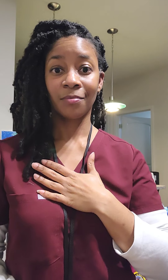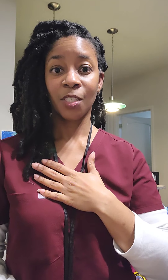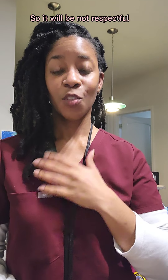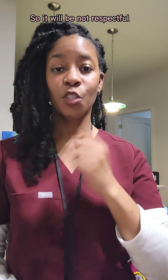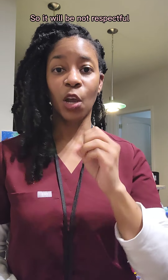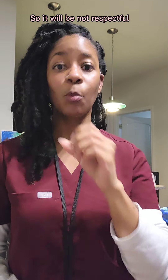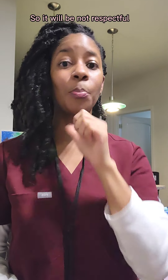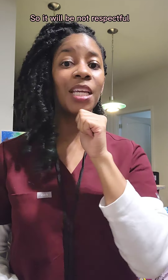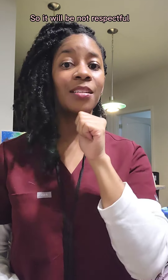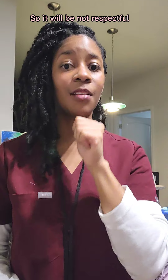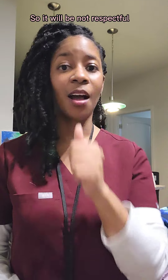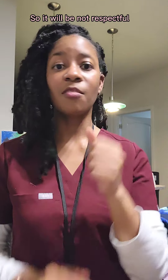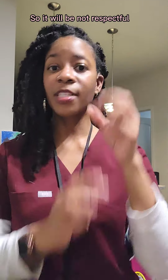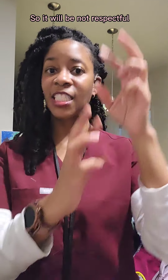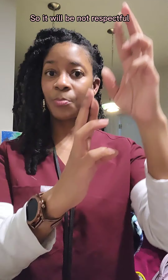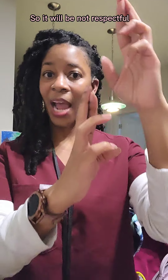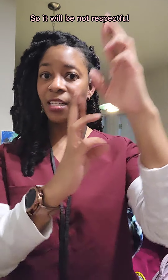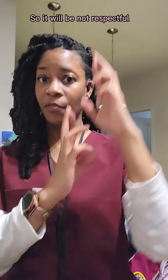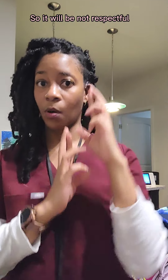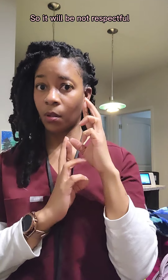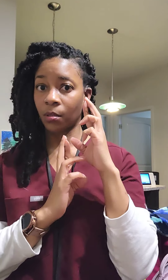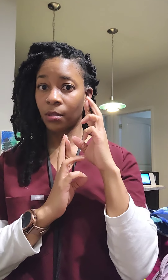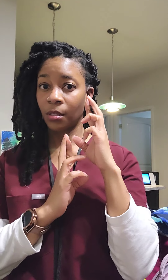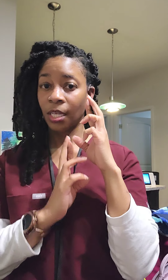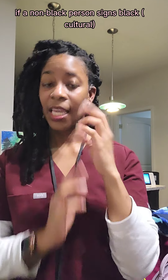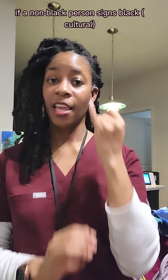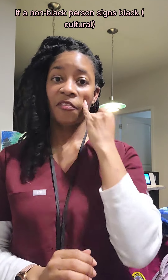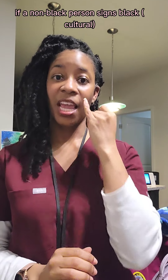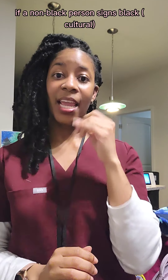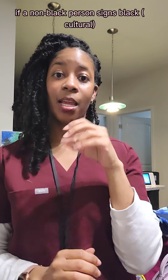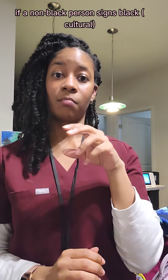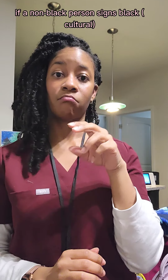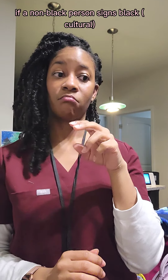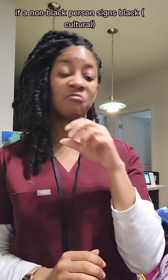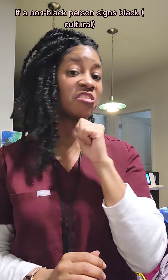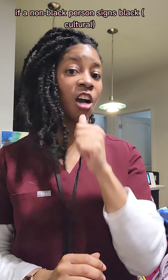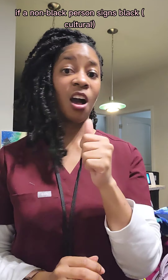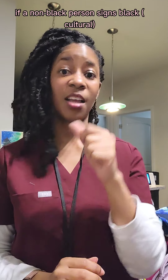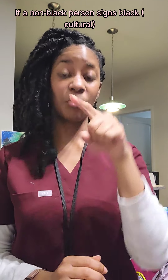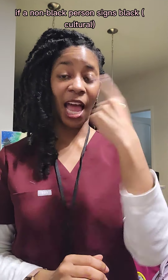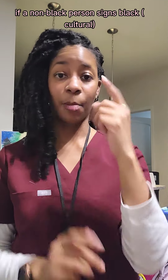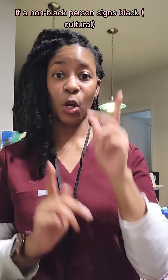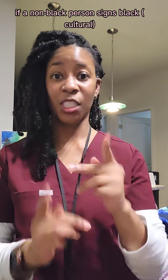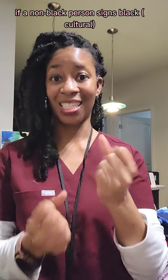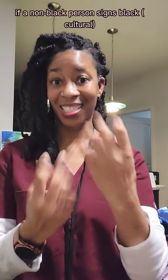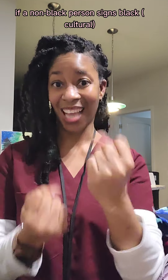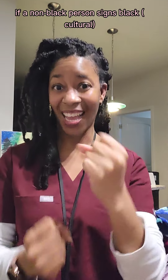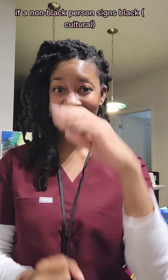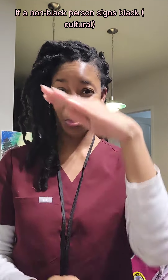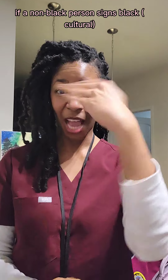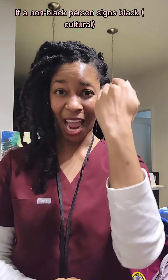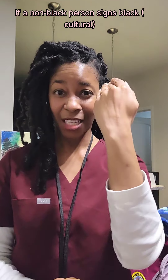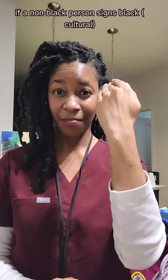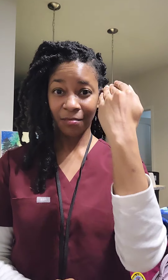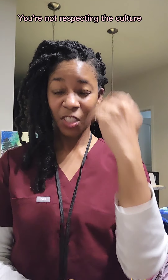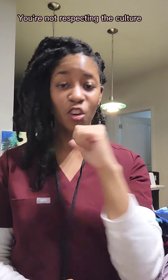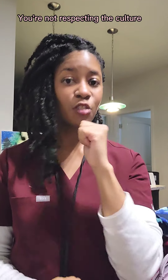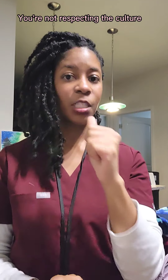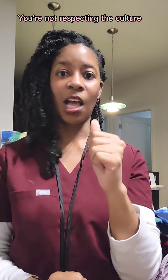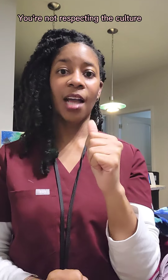So it will be not respectful if a non-black person signs black. You're not